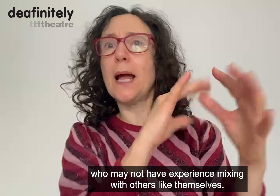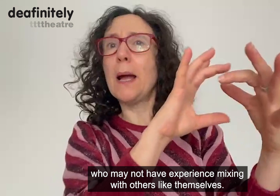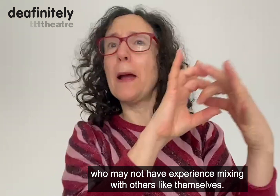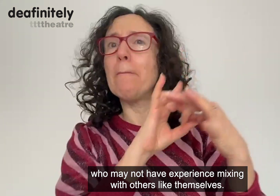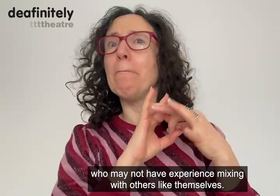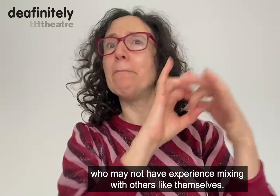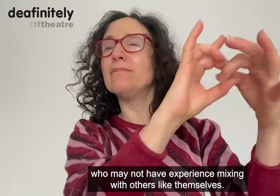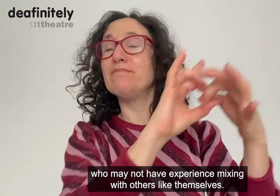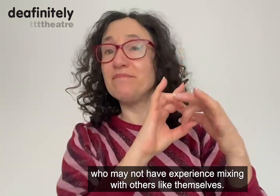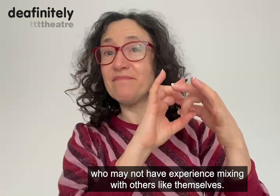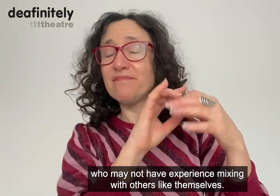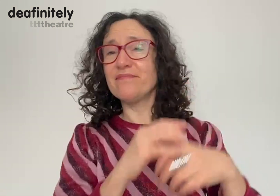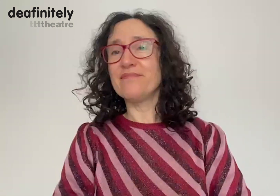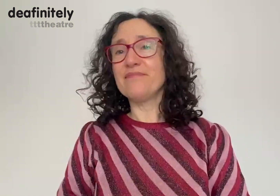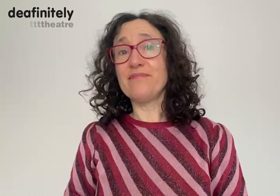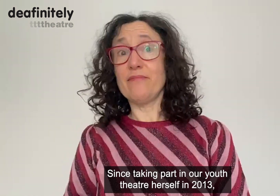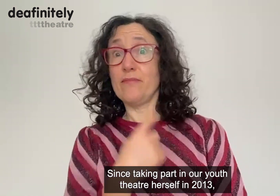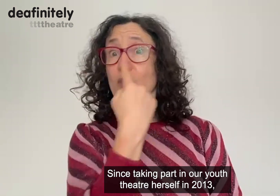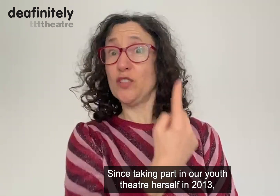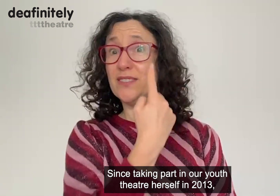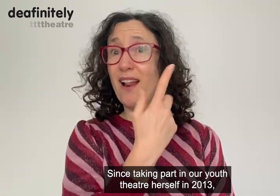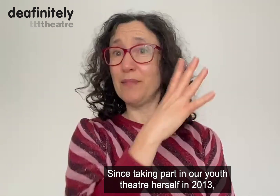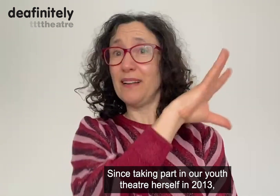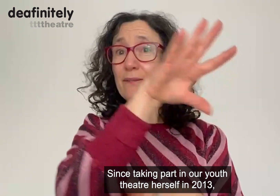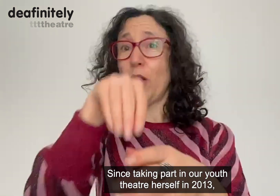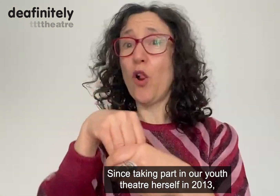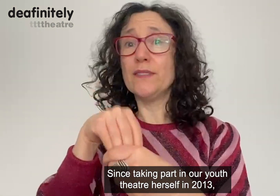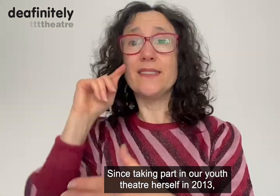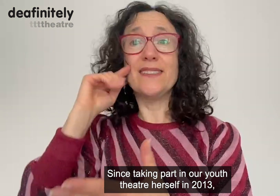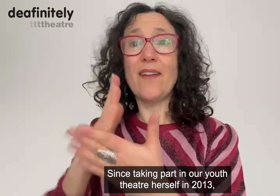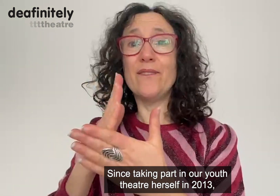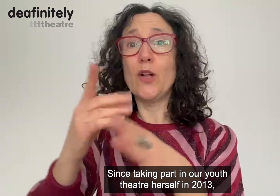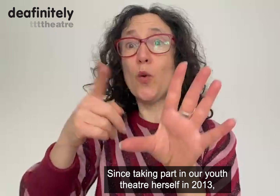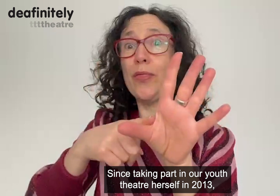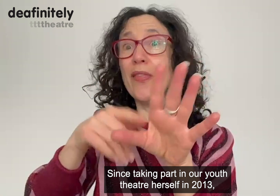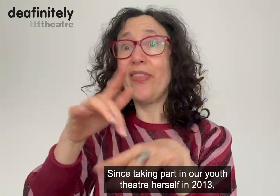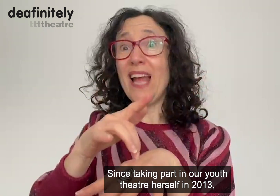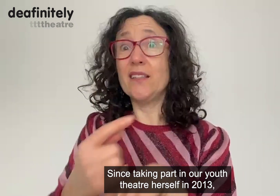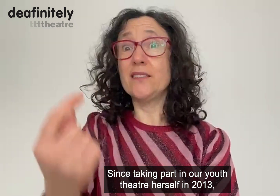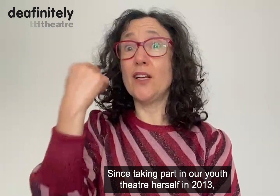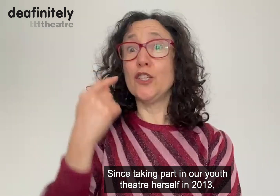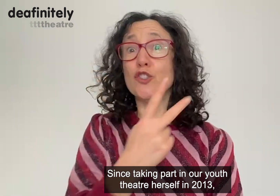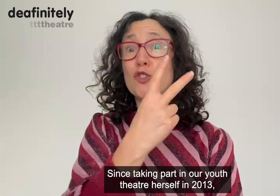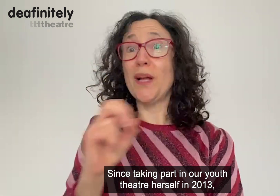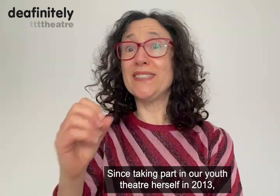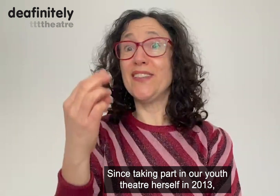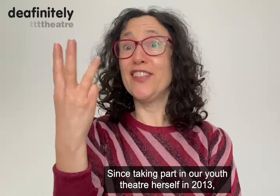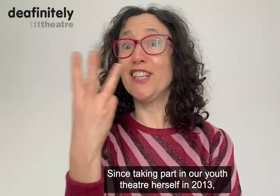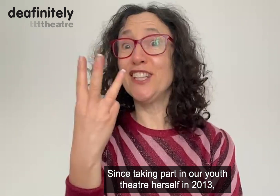Since taking part in our youth theatre herself in 2013, Rose has been